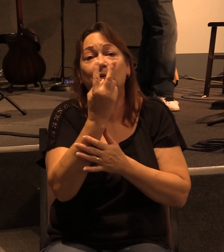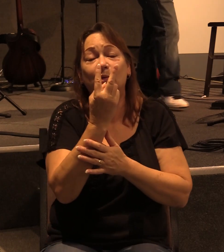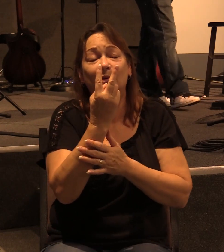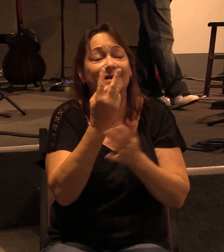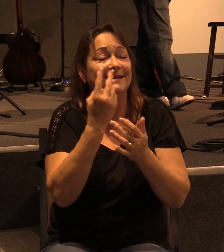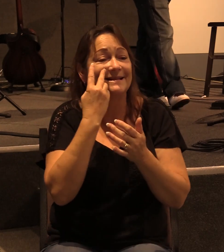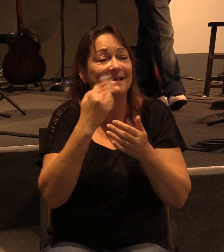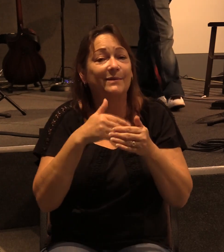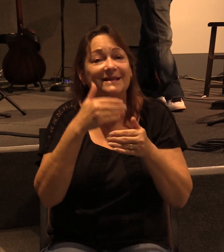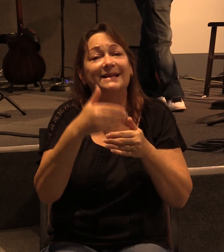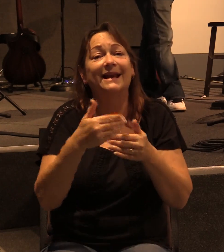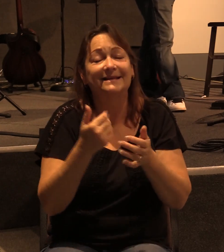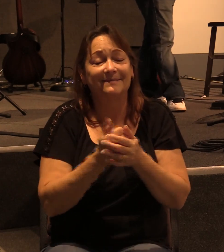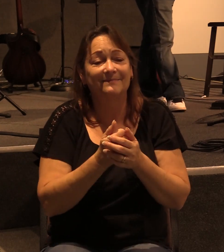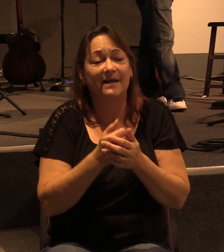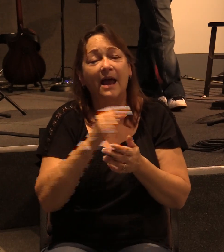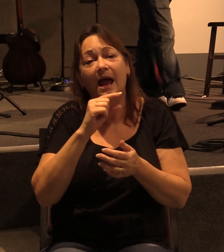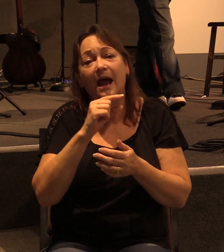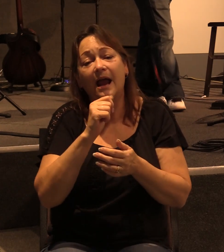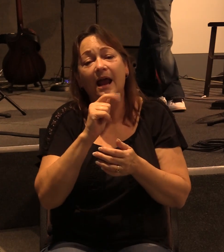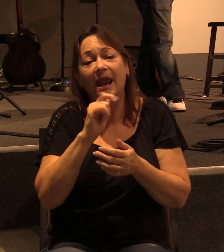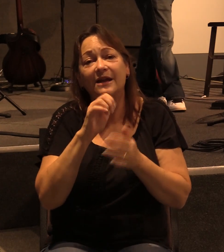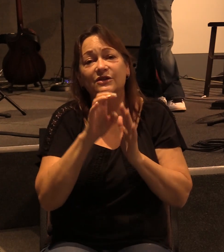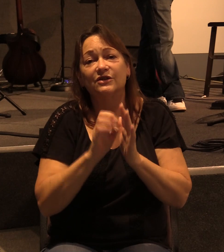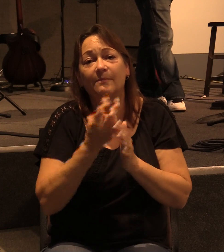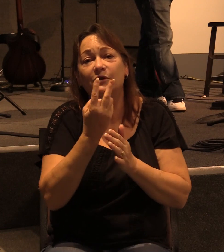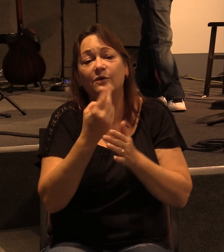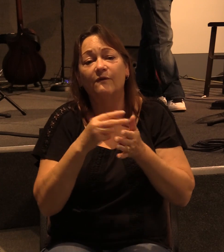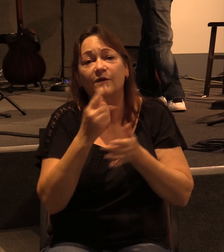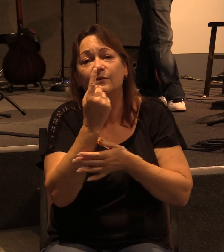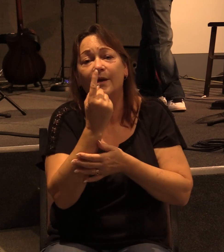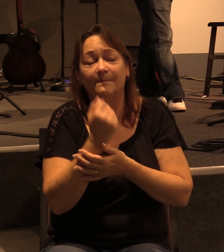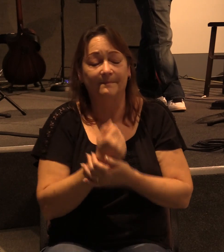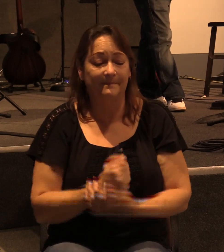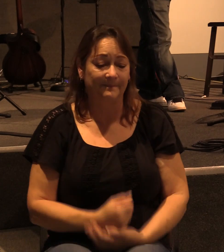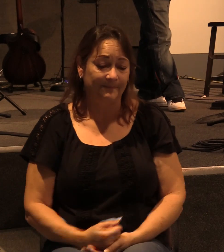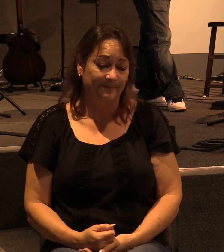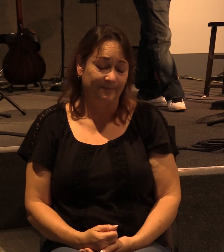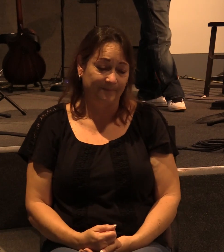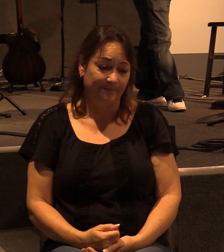now, see what's next. Galatians chapter two, verse one.